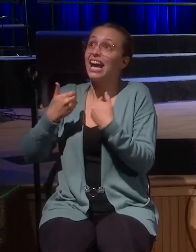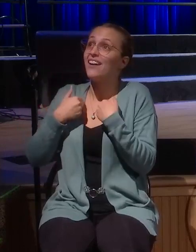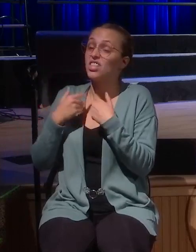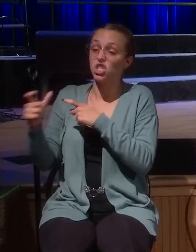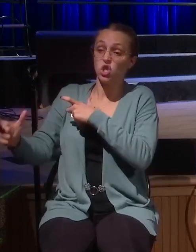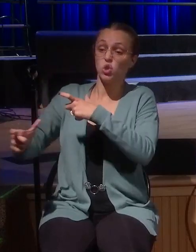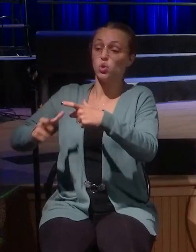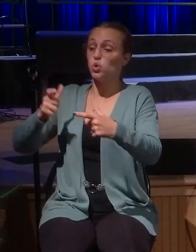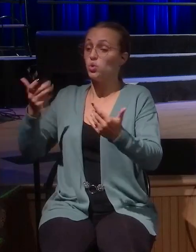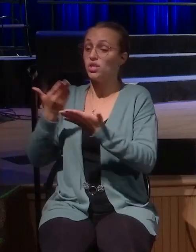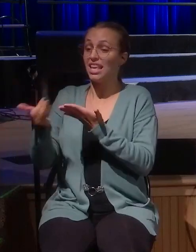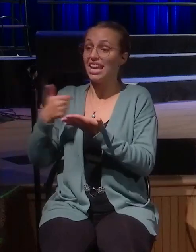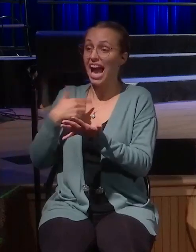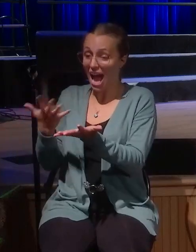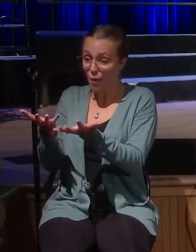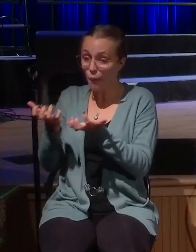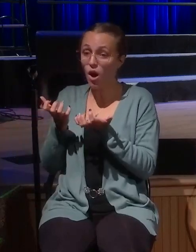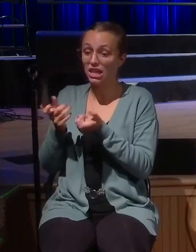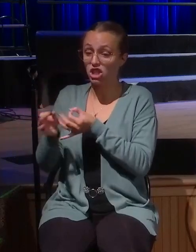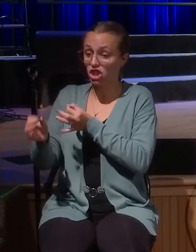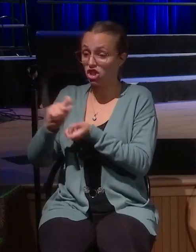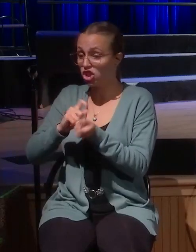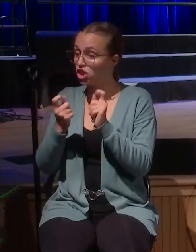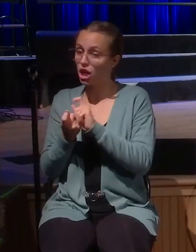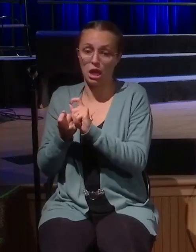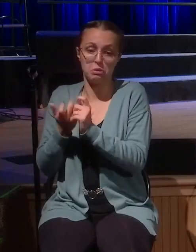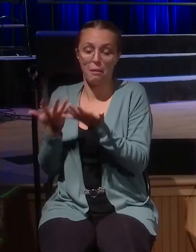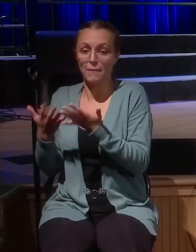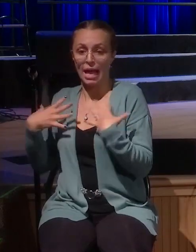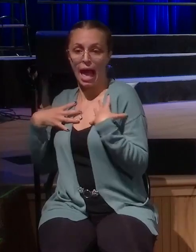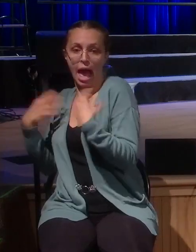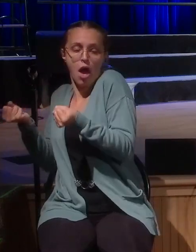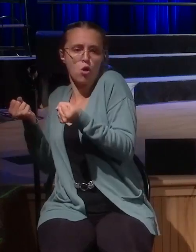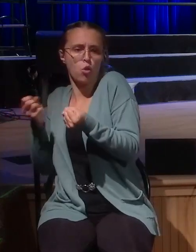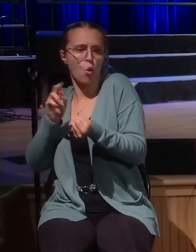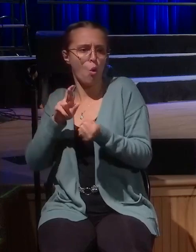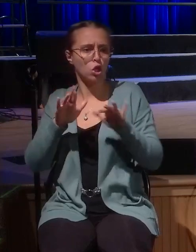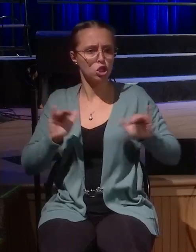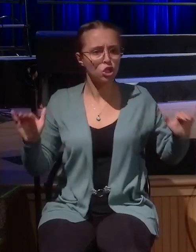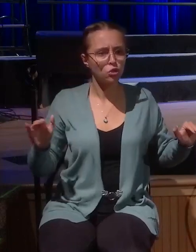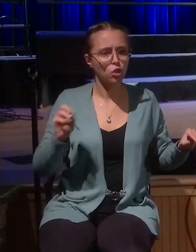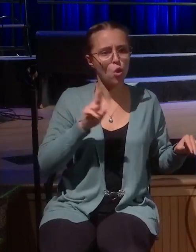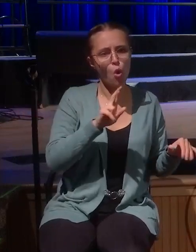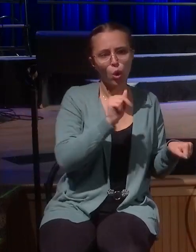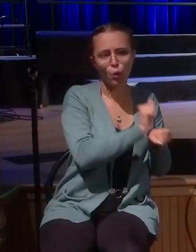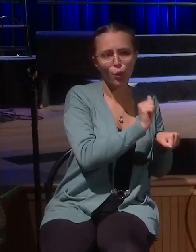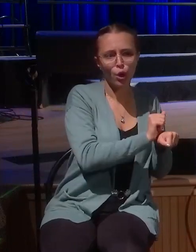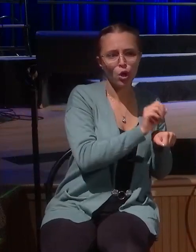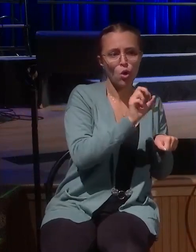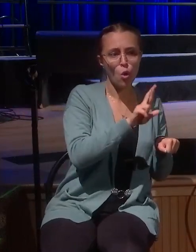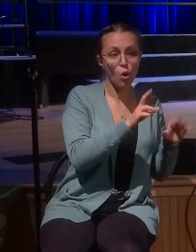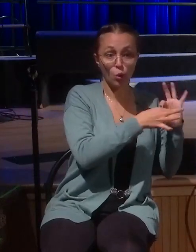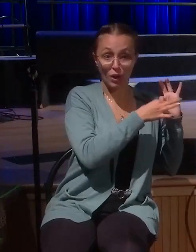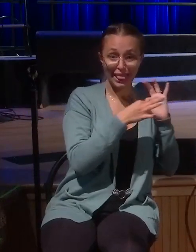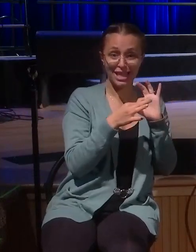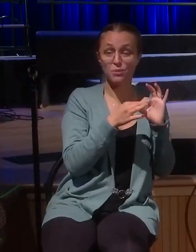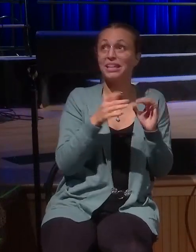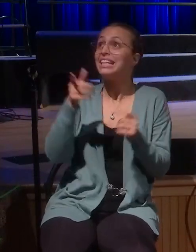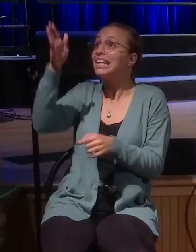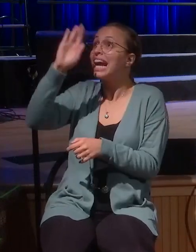something with your children or with your job or with a relationship, whatever it is, God, I've got this big thing that needs to be changed, but he